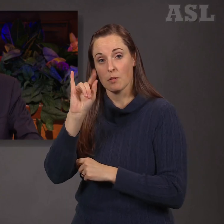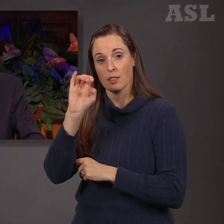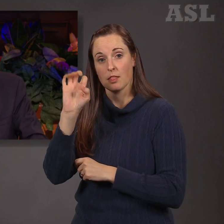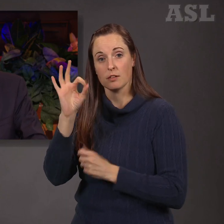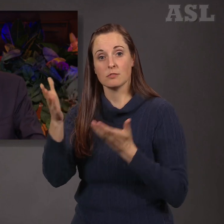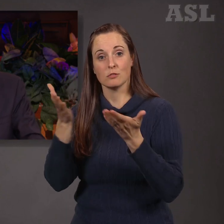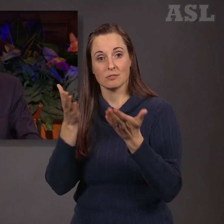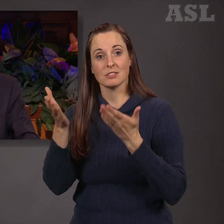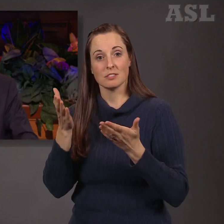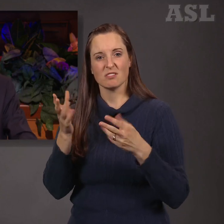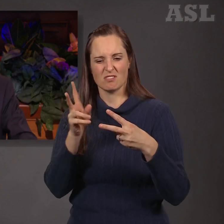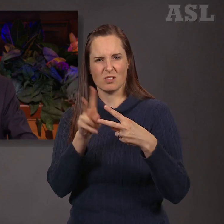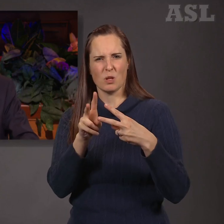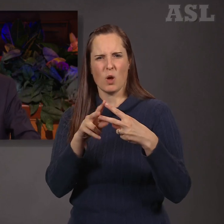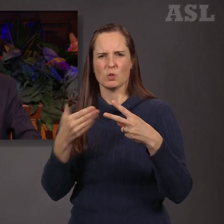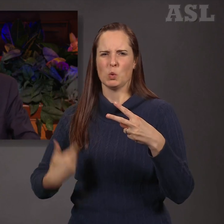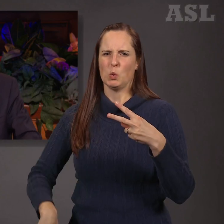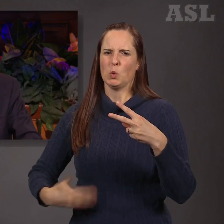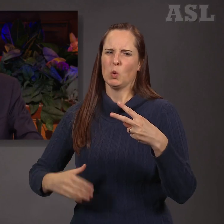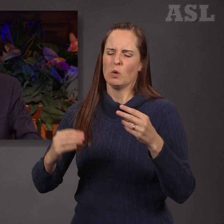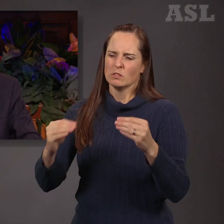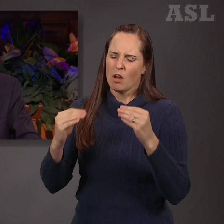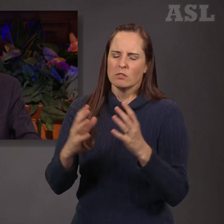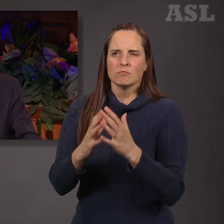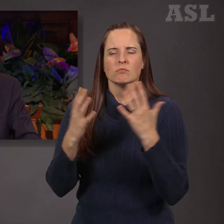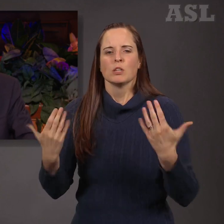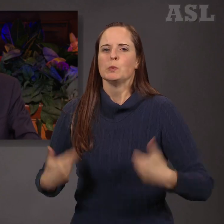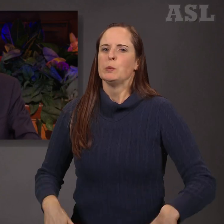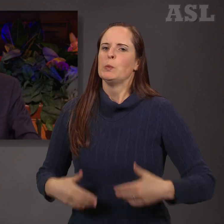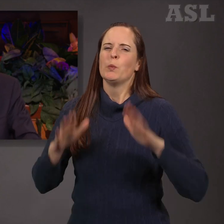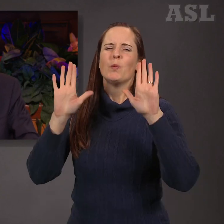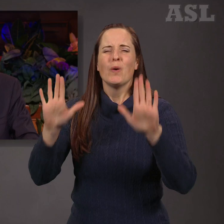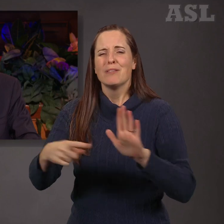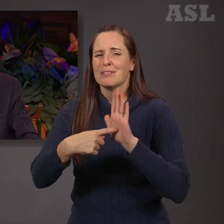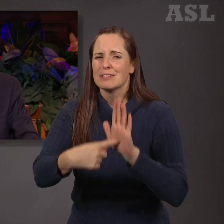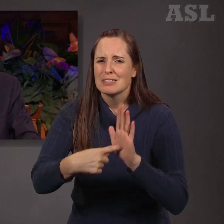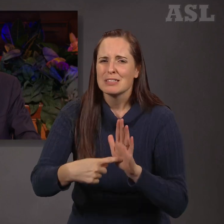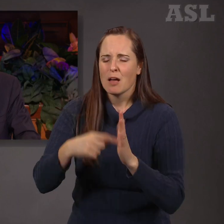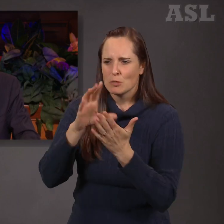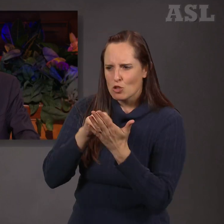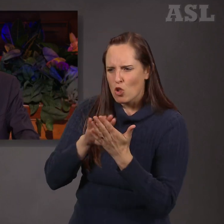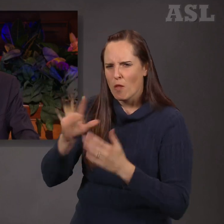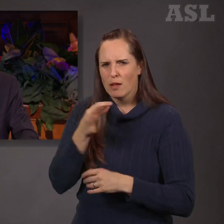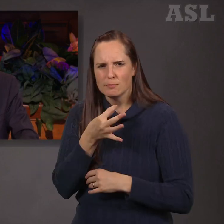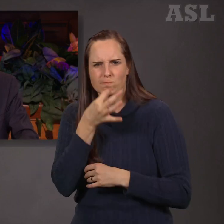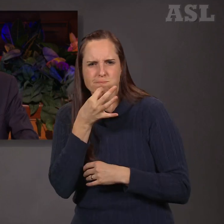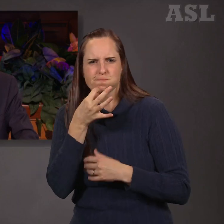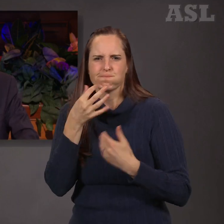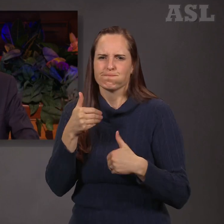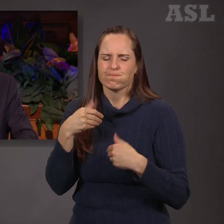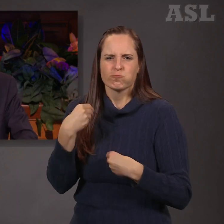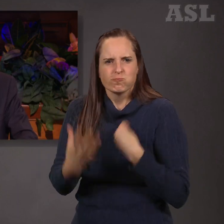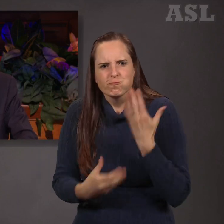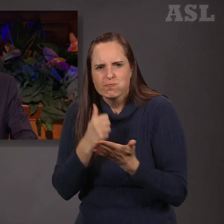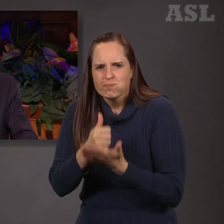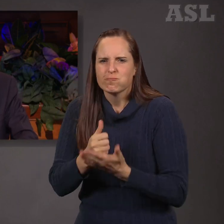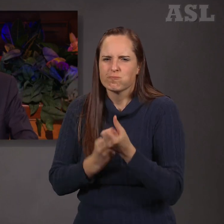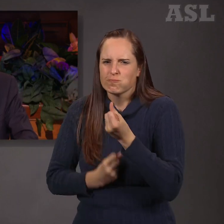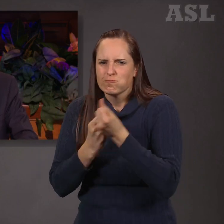have taught us much about world-class relief. We have also had fruitful collaborations